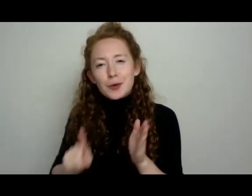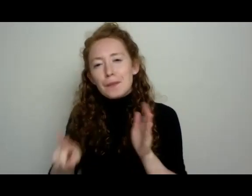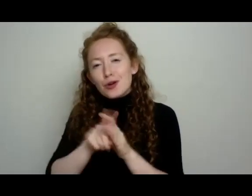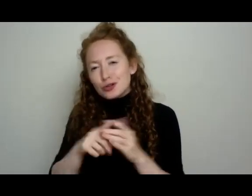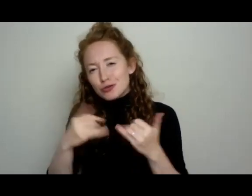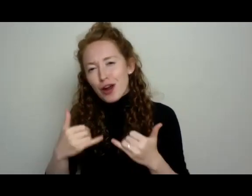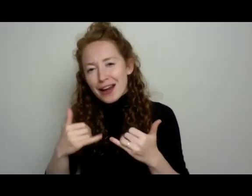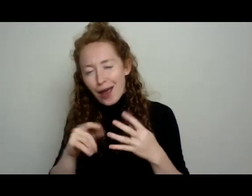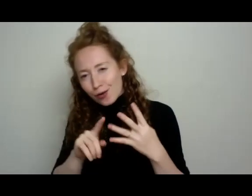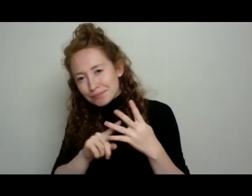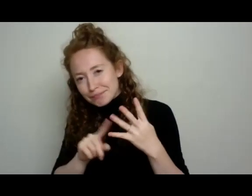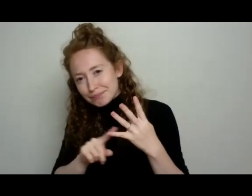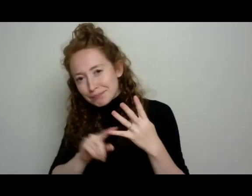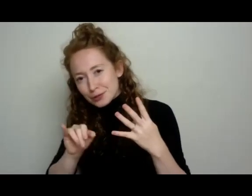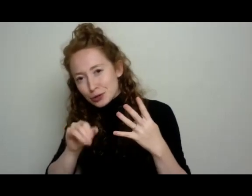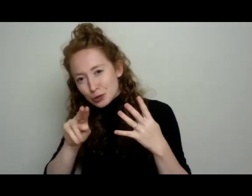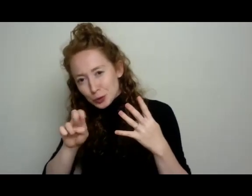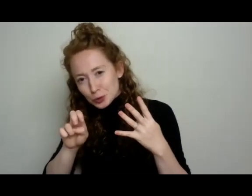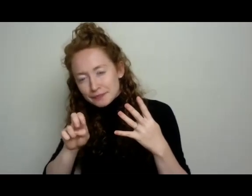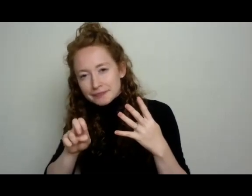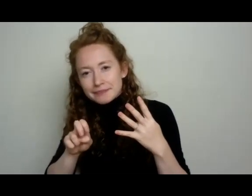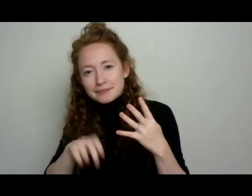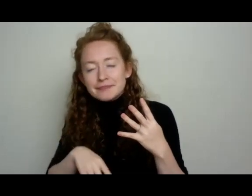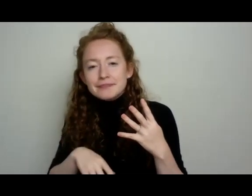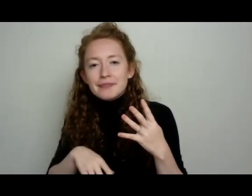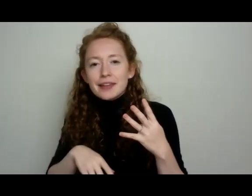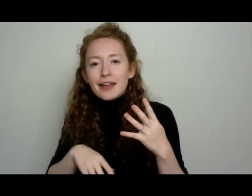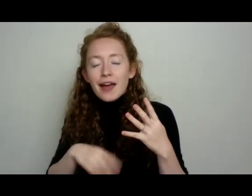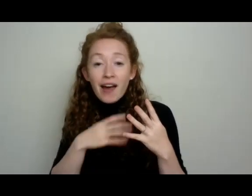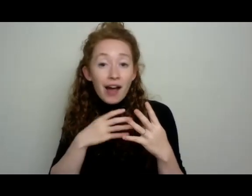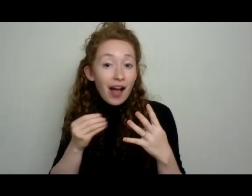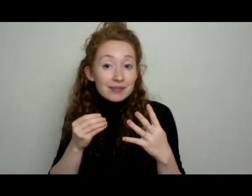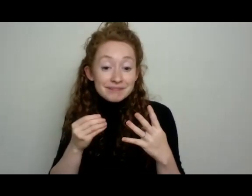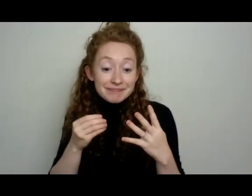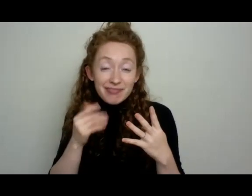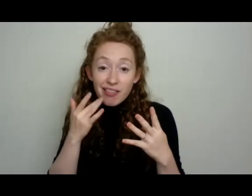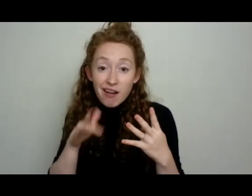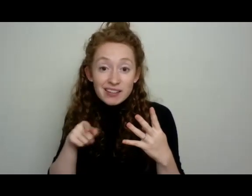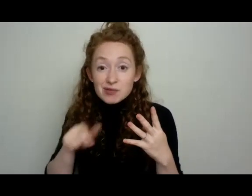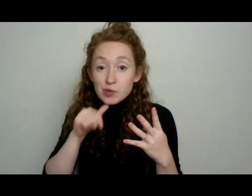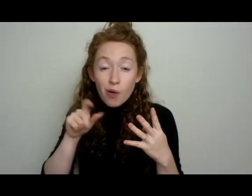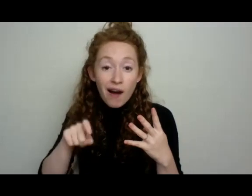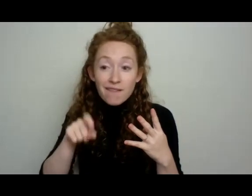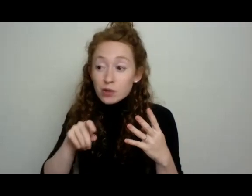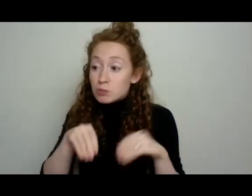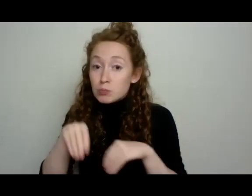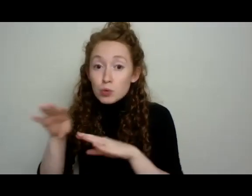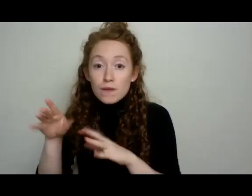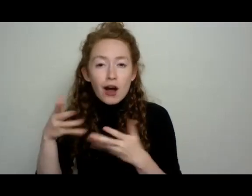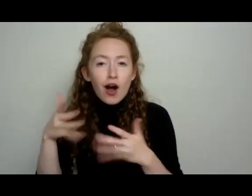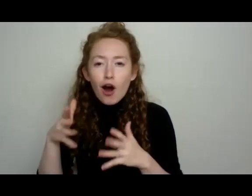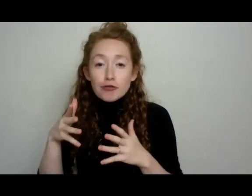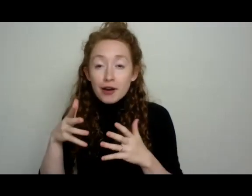as June latent. And they don't even have to go anywhere. They have arrived